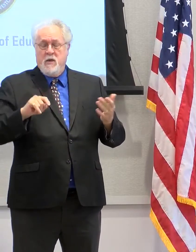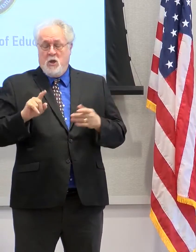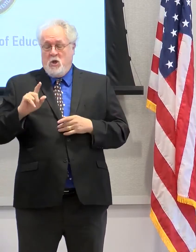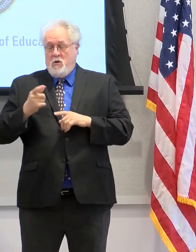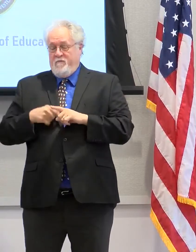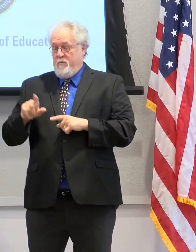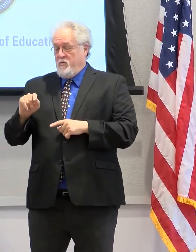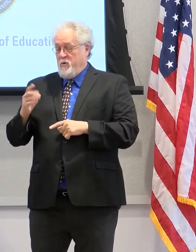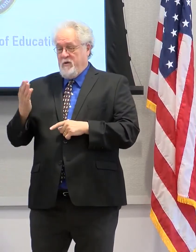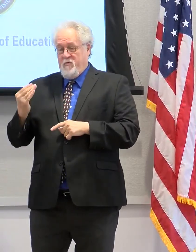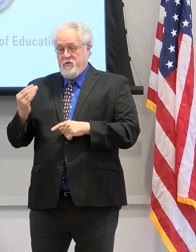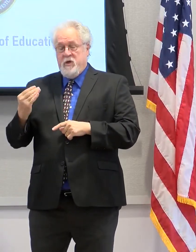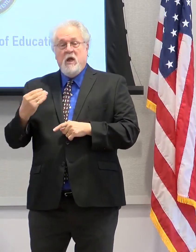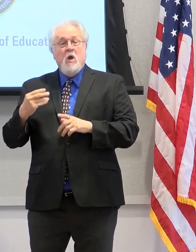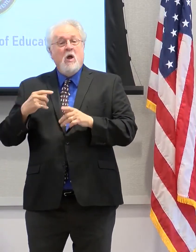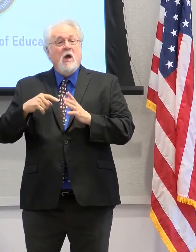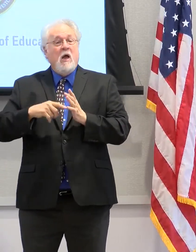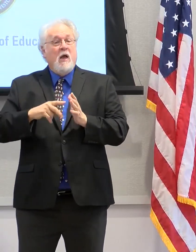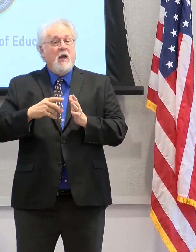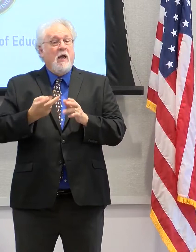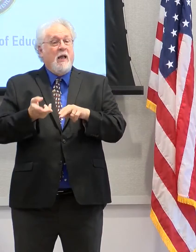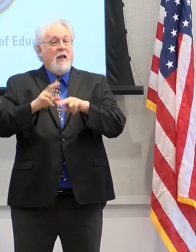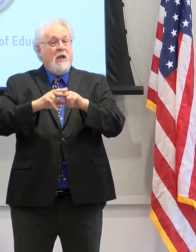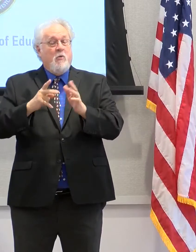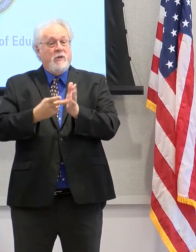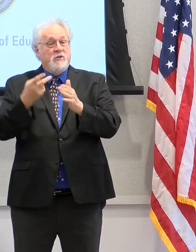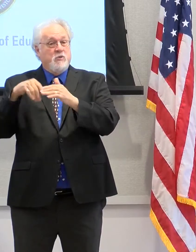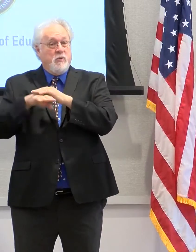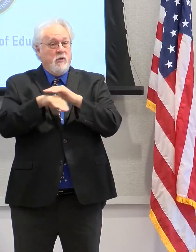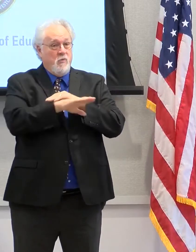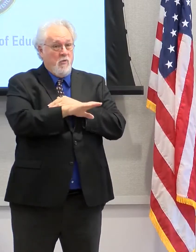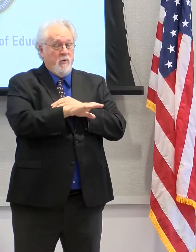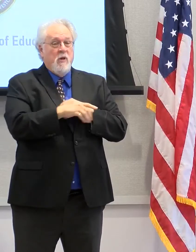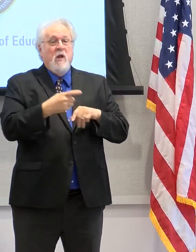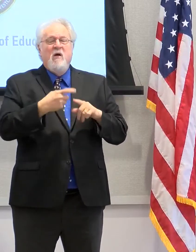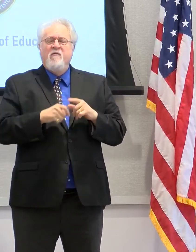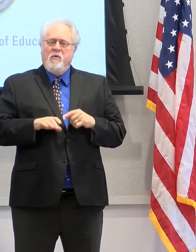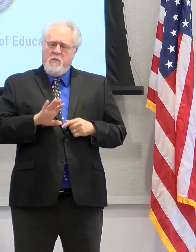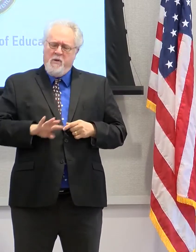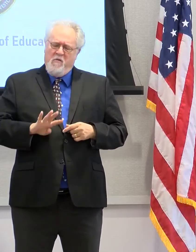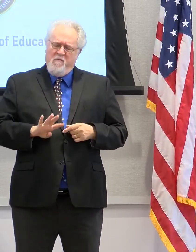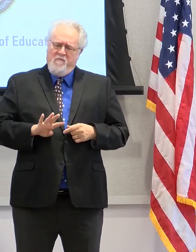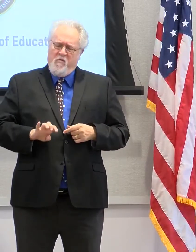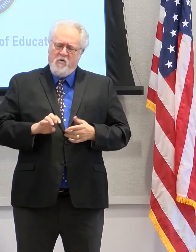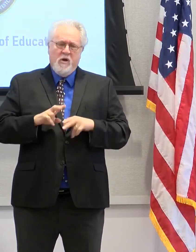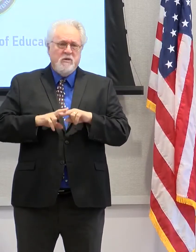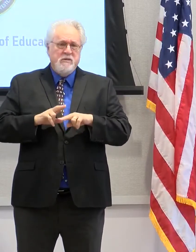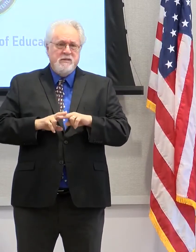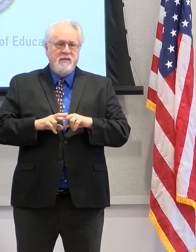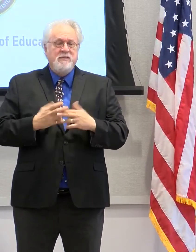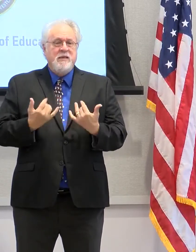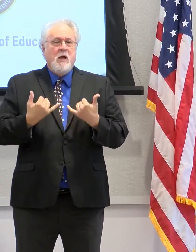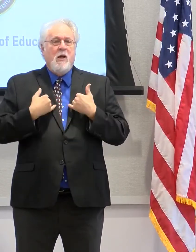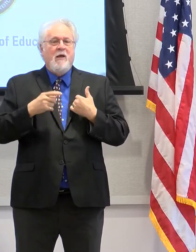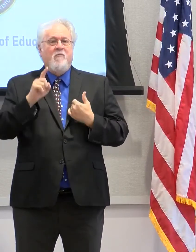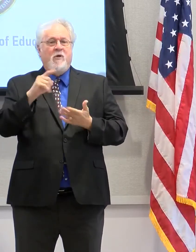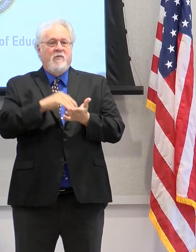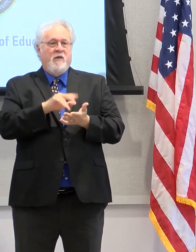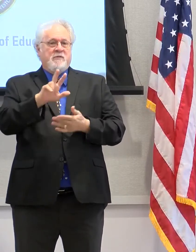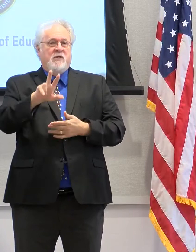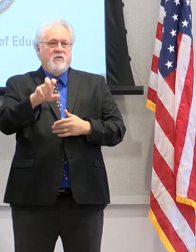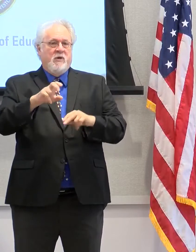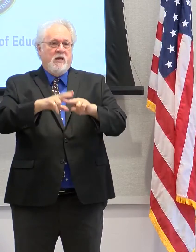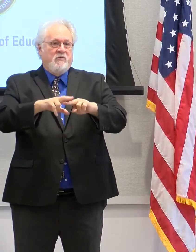we've increased our dual enrollment offerings from about 400 seats to now over 1,300